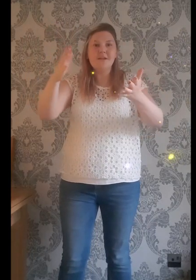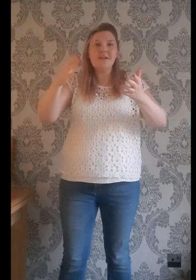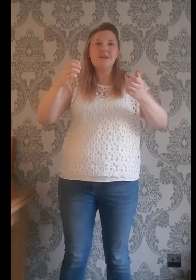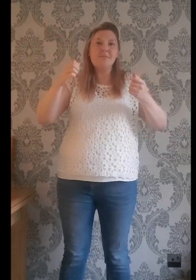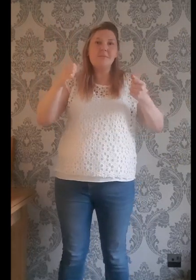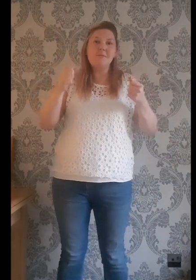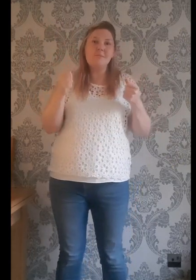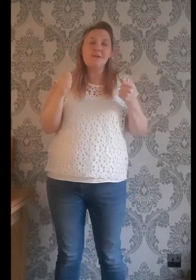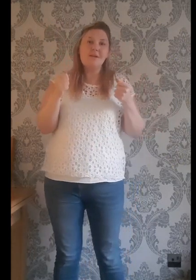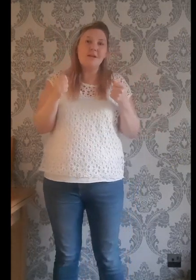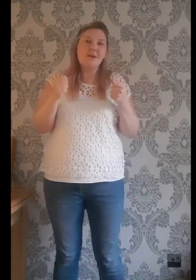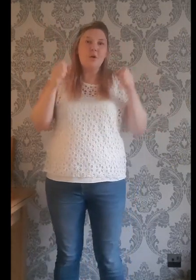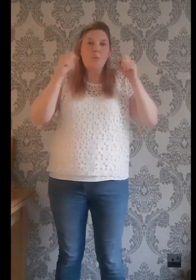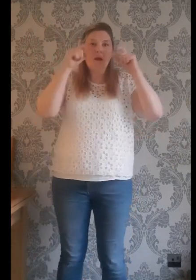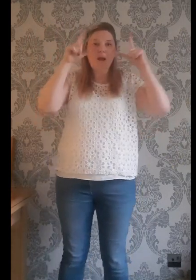keeping me awake,